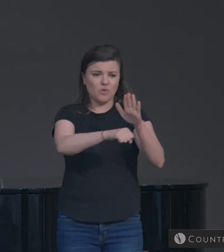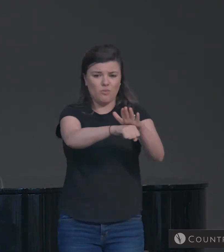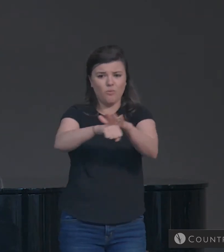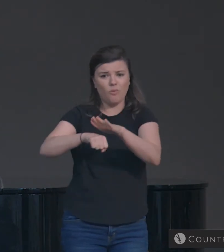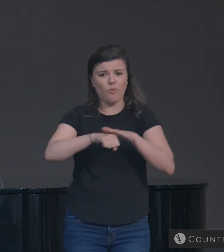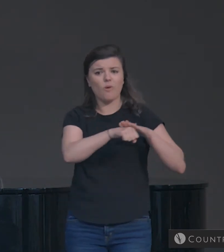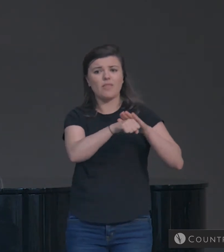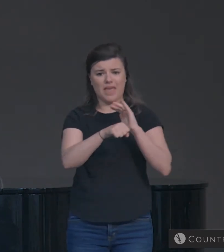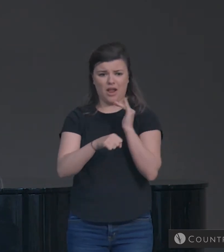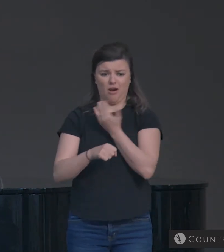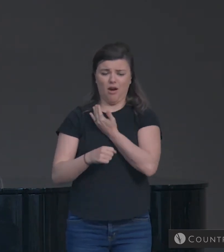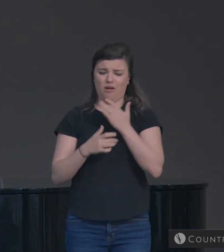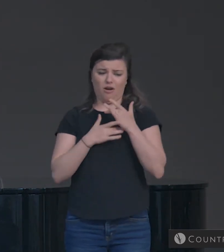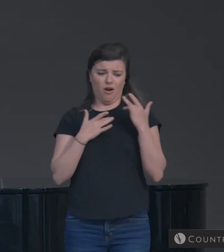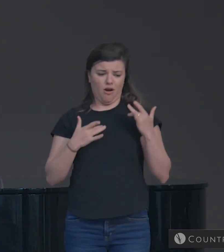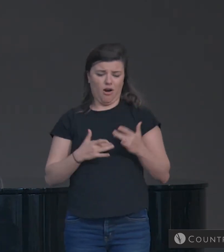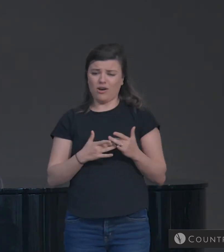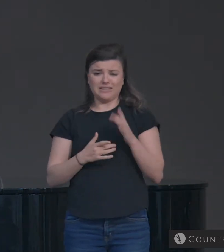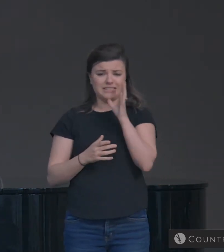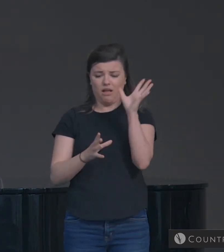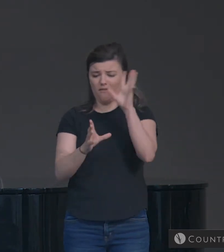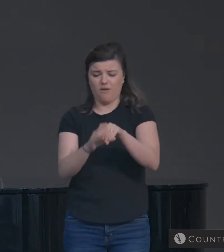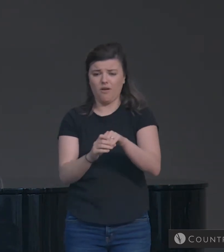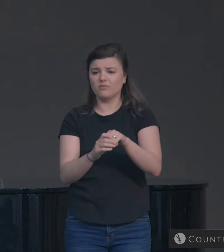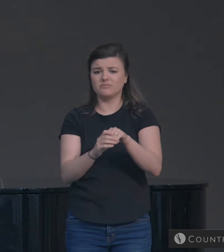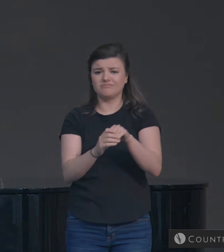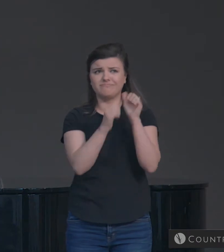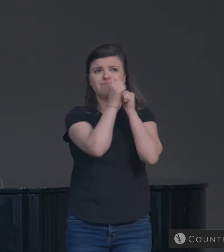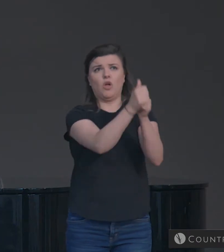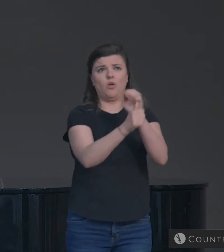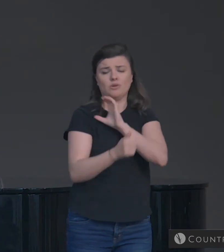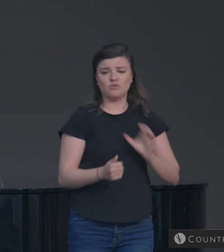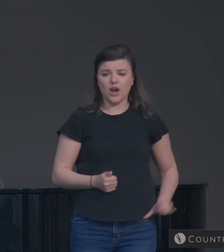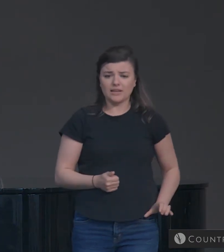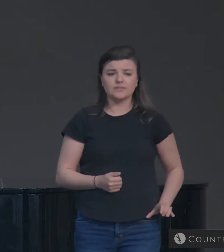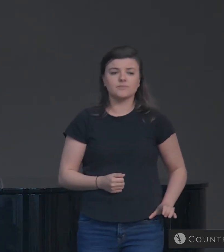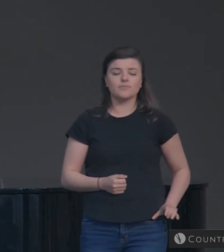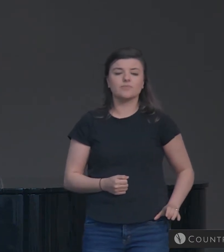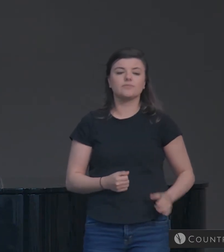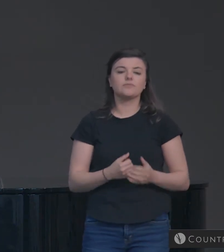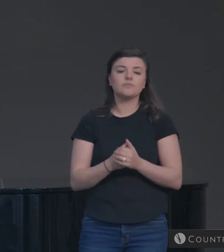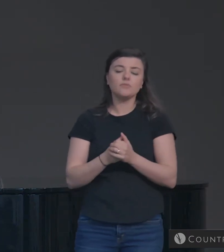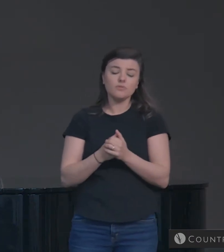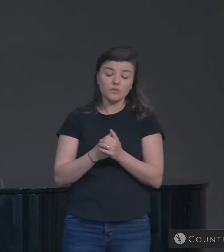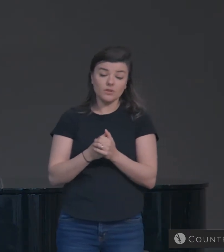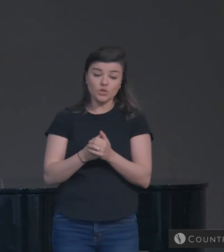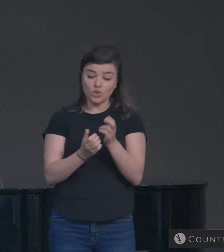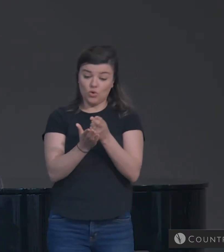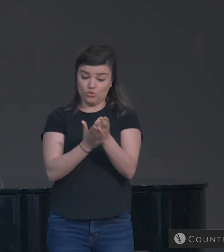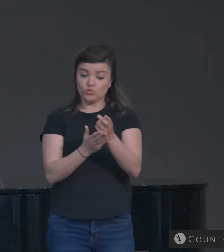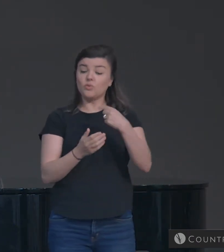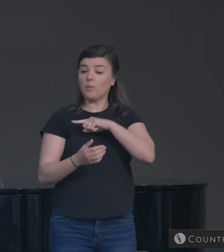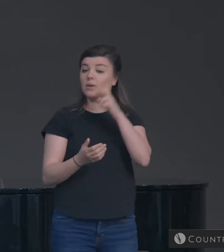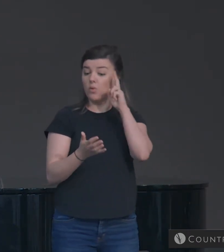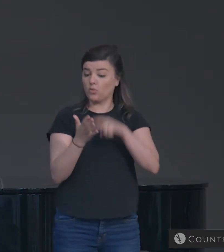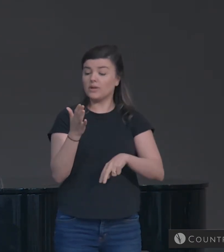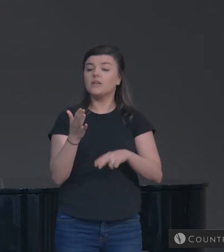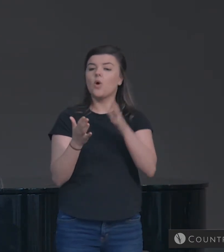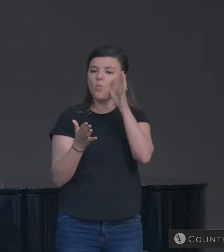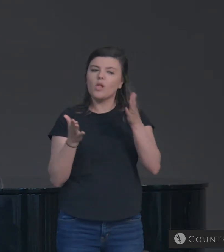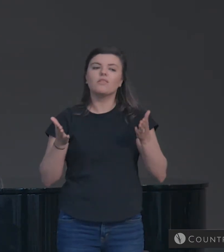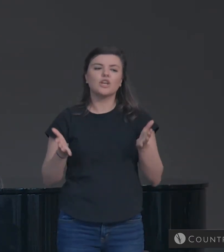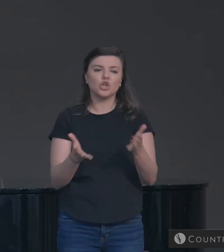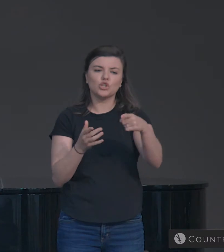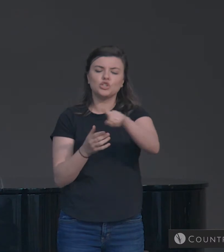lives. And so Peter addresses that in our text this morning. And I trust that the truth of what we're going to read will be immensely